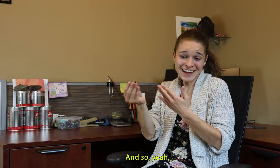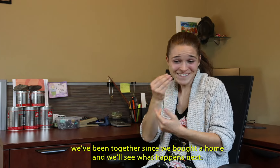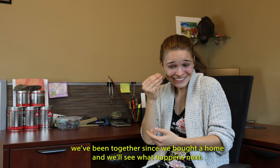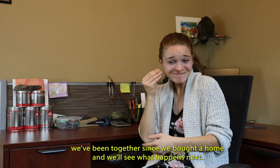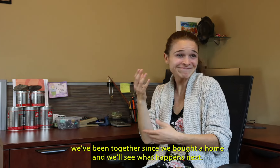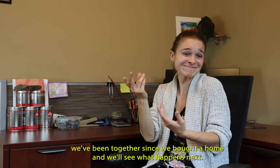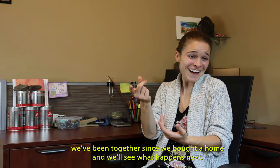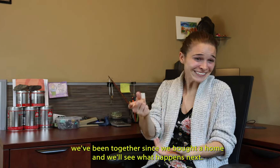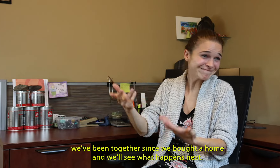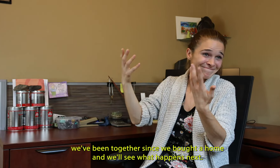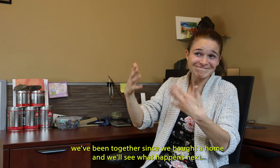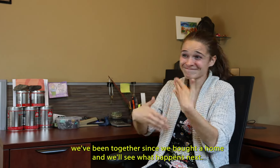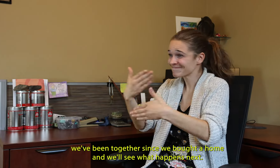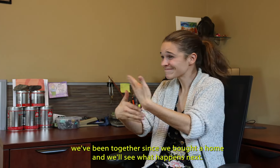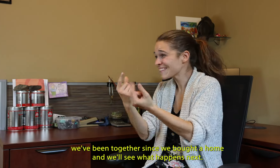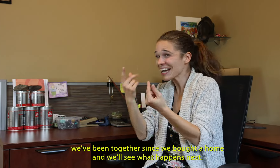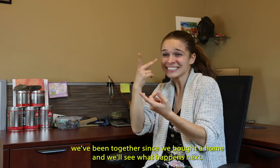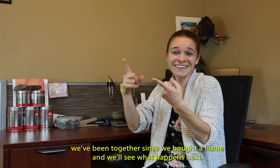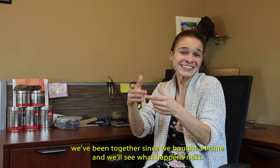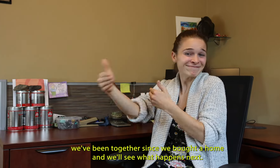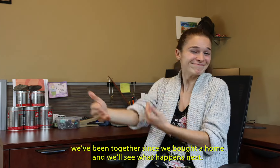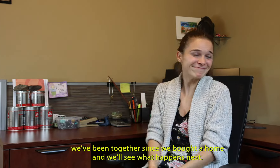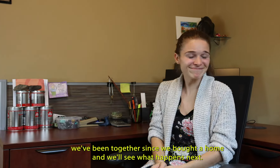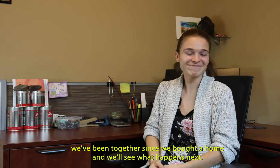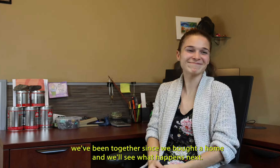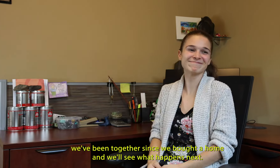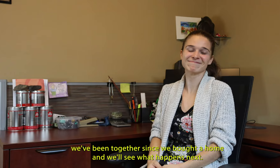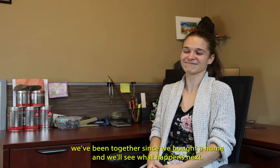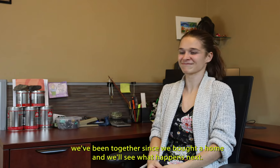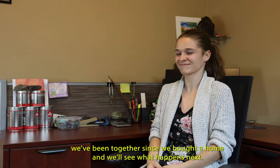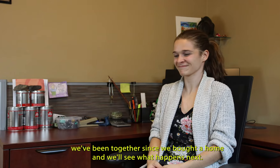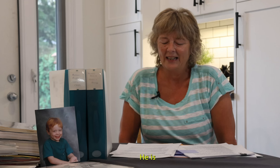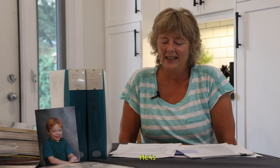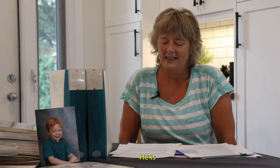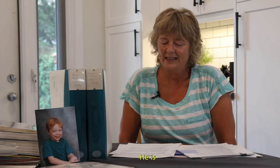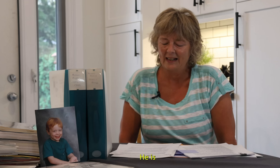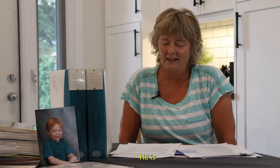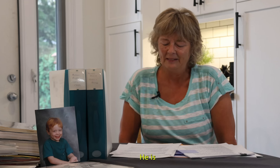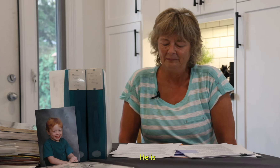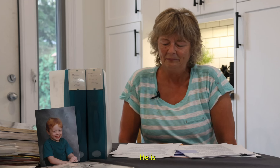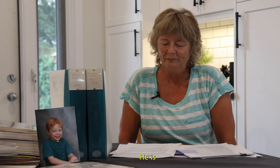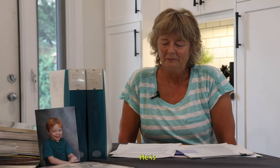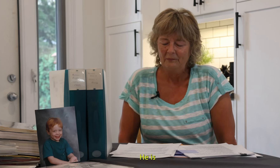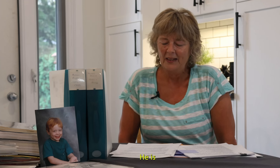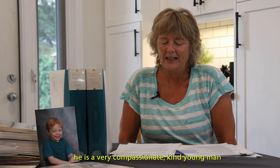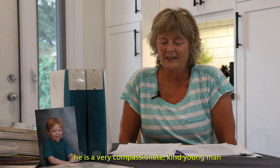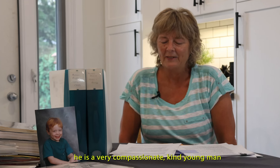we've been together since. We bought a home and we'll see what happens next. He is a